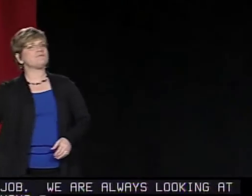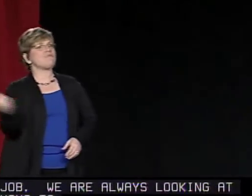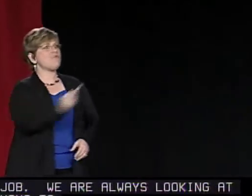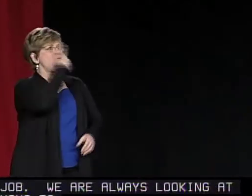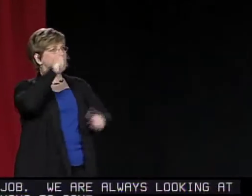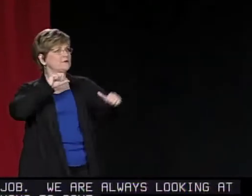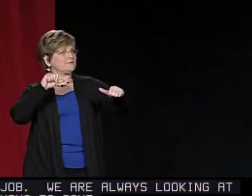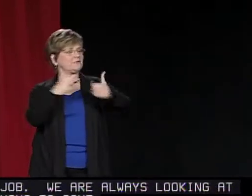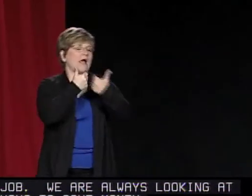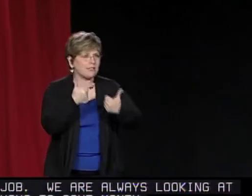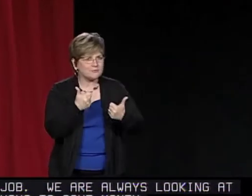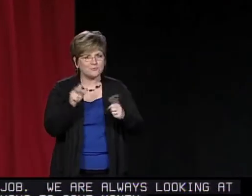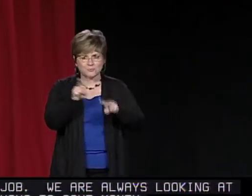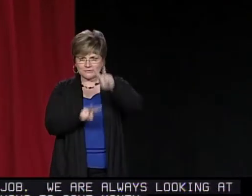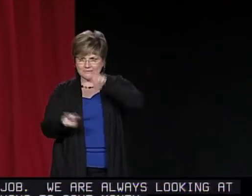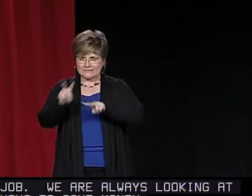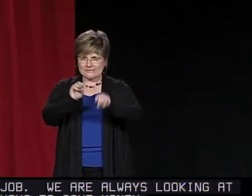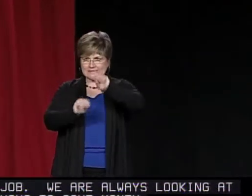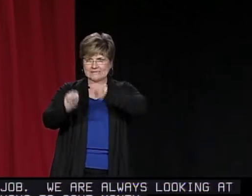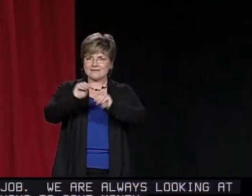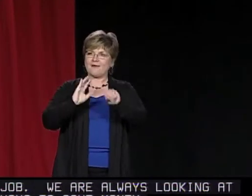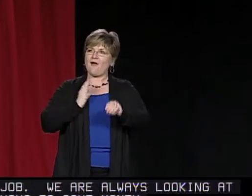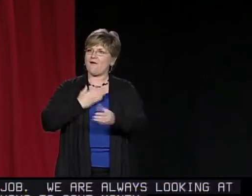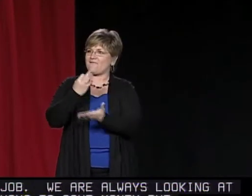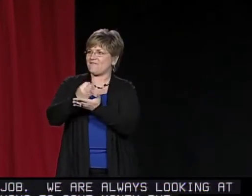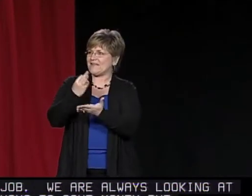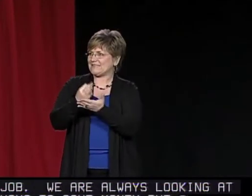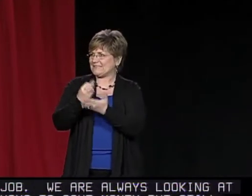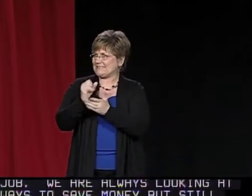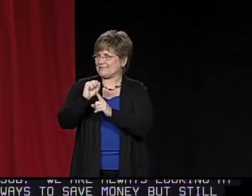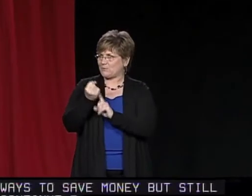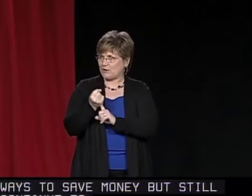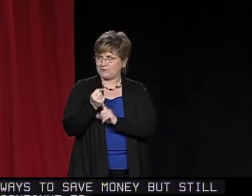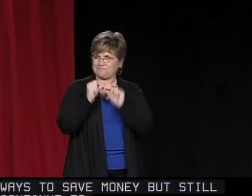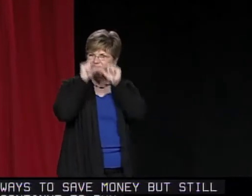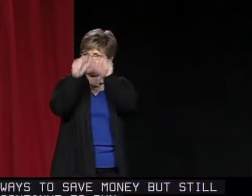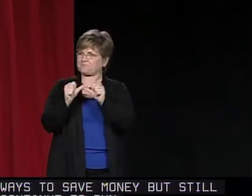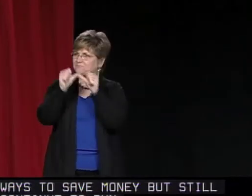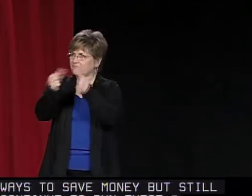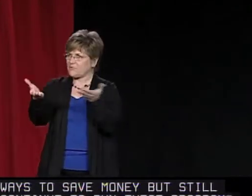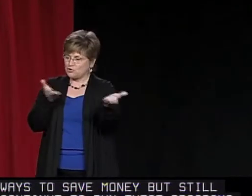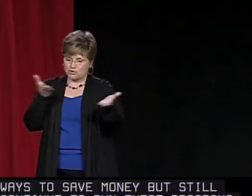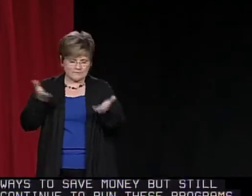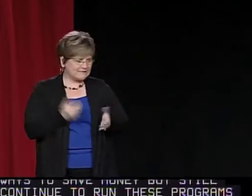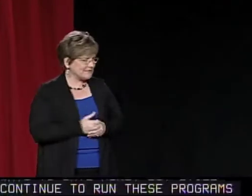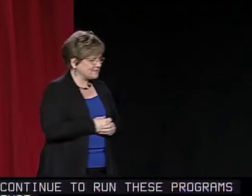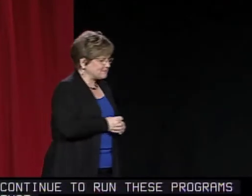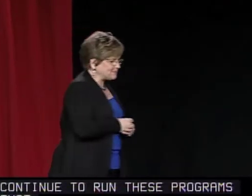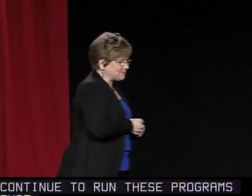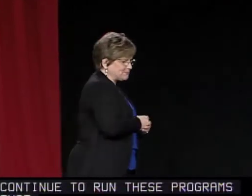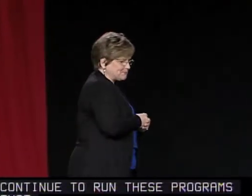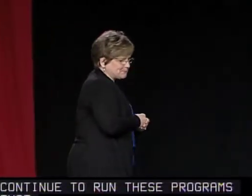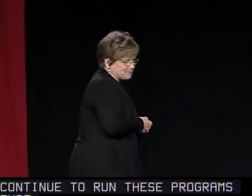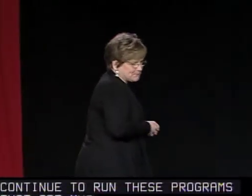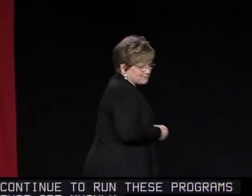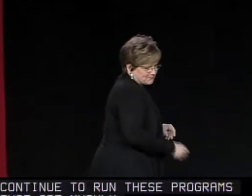continue to run these programs that are muchly needed. So I've been working in those financial